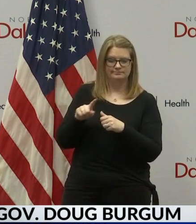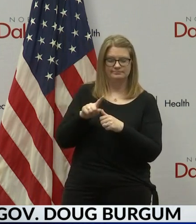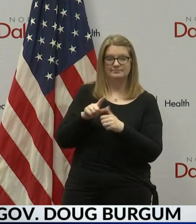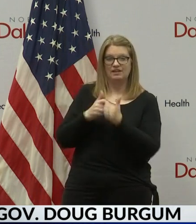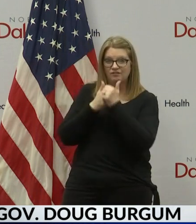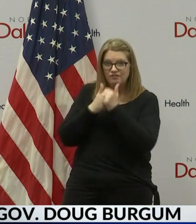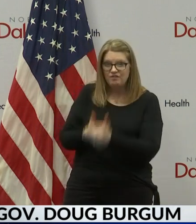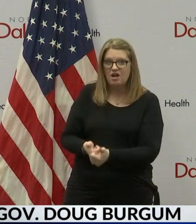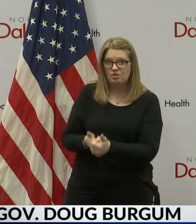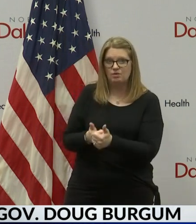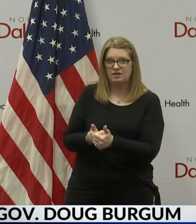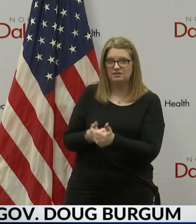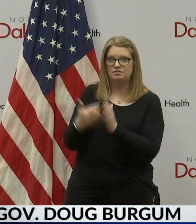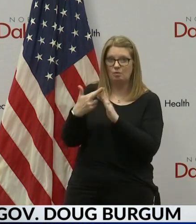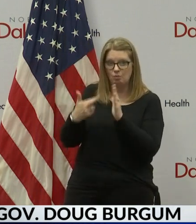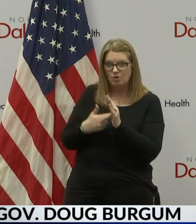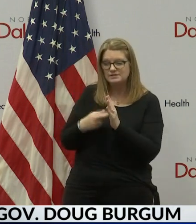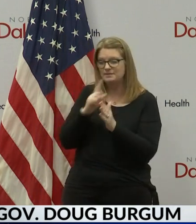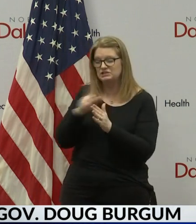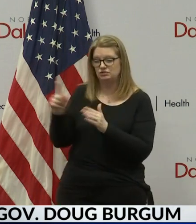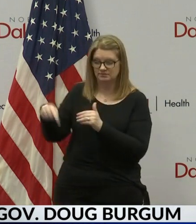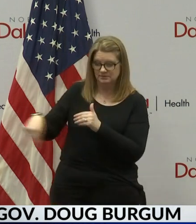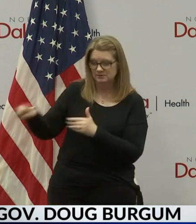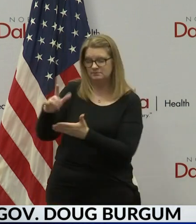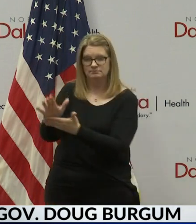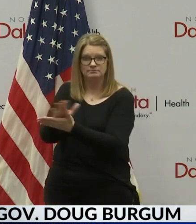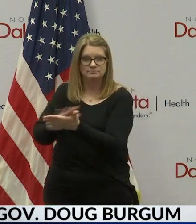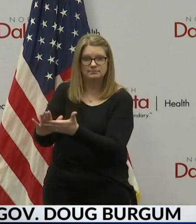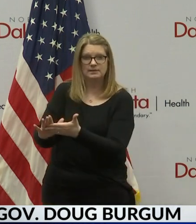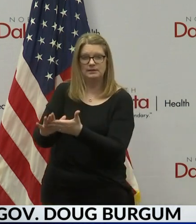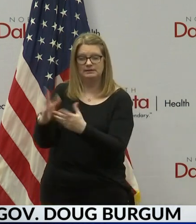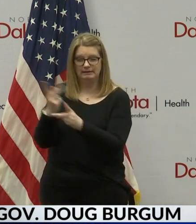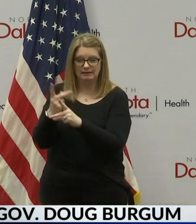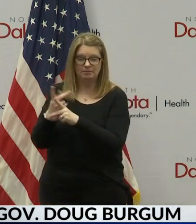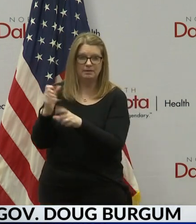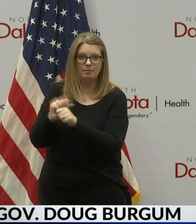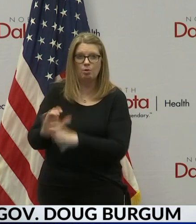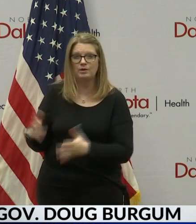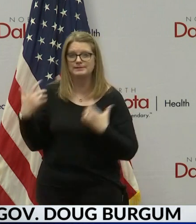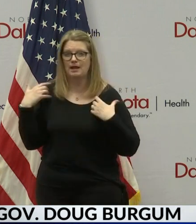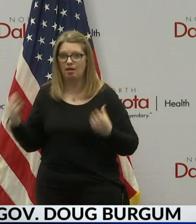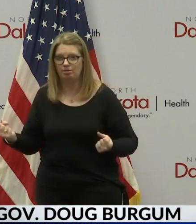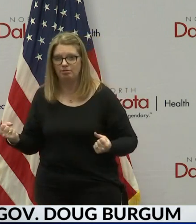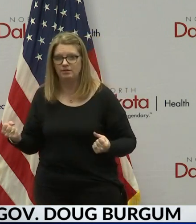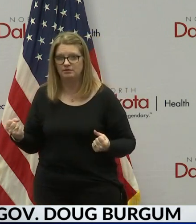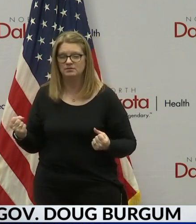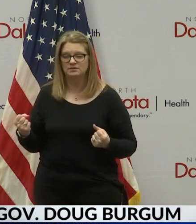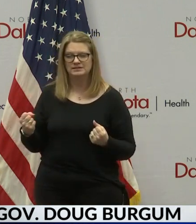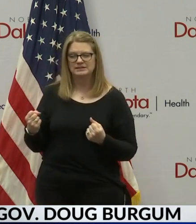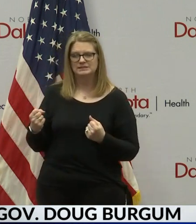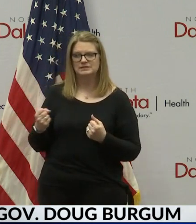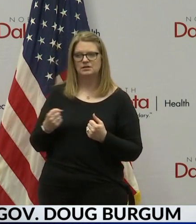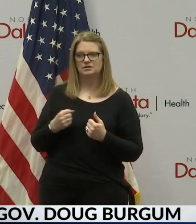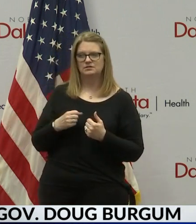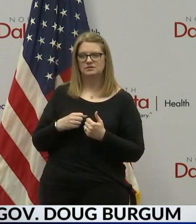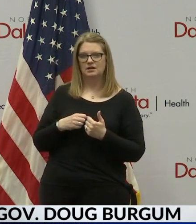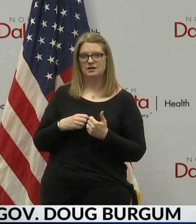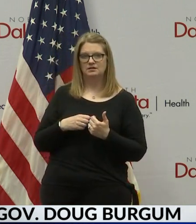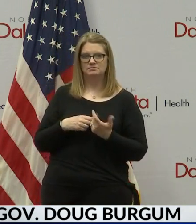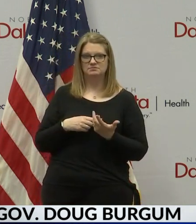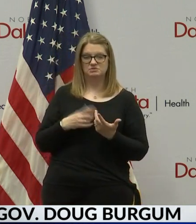best practices in terms of keeping their employees safe and healthy. So I'm not overly concerned about compliance